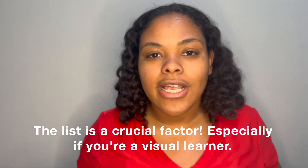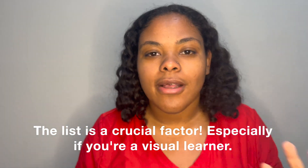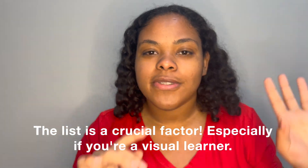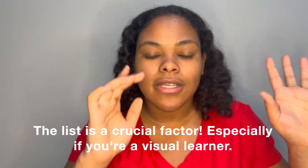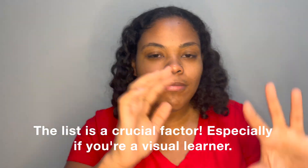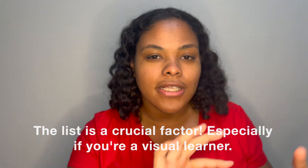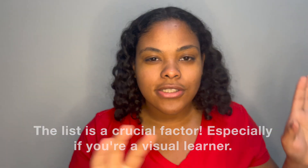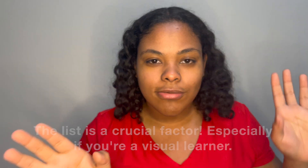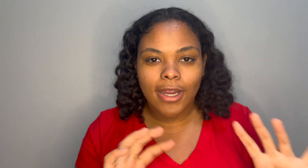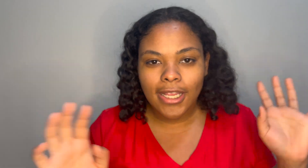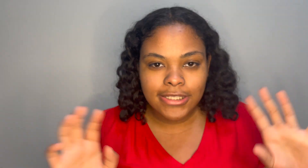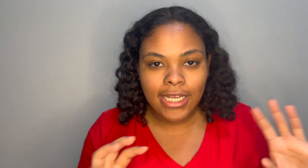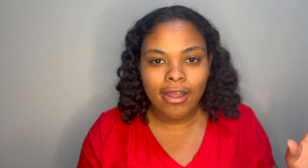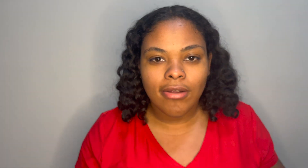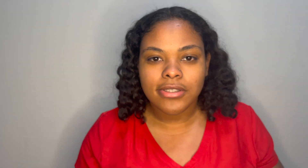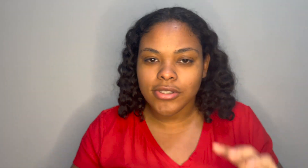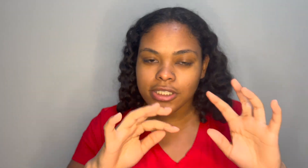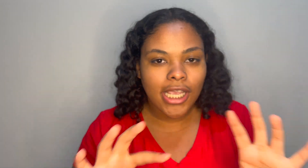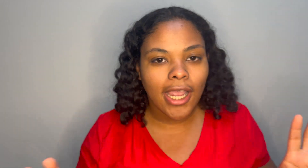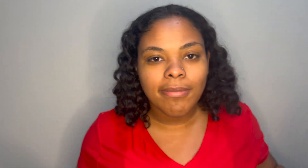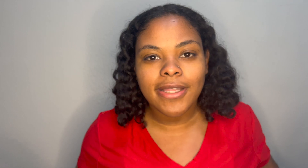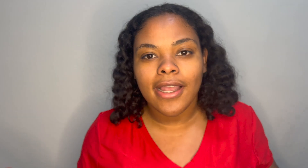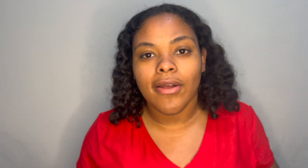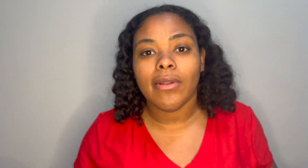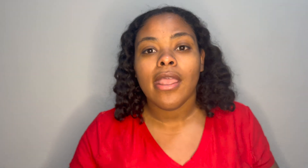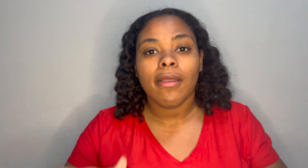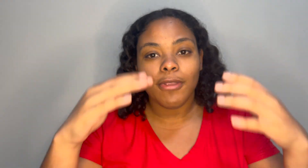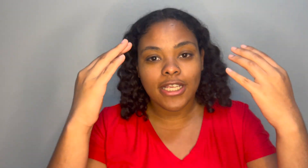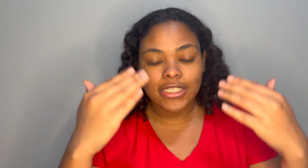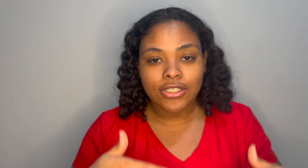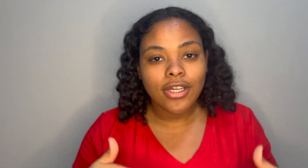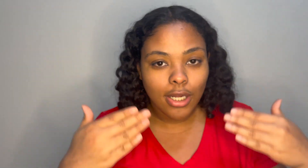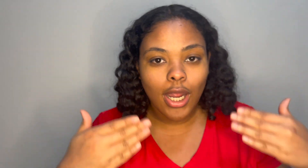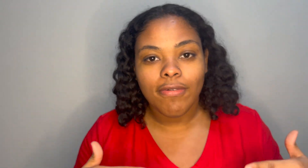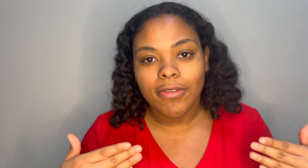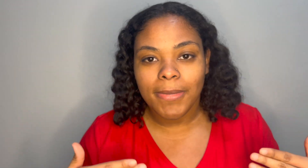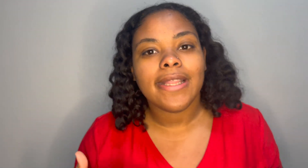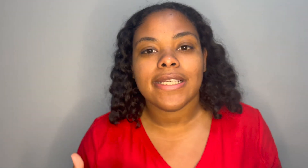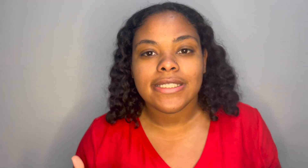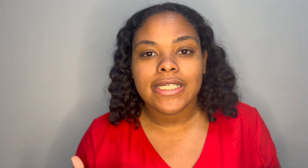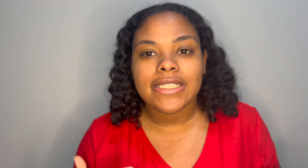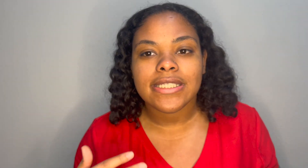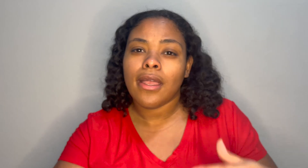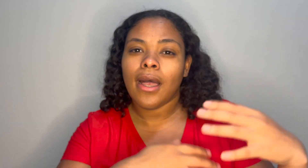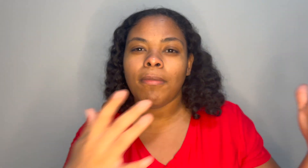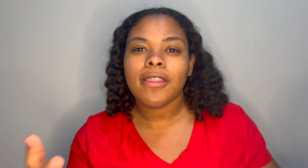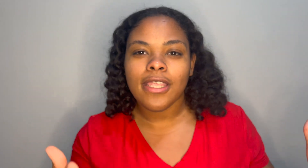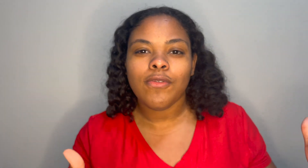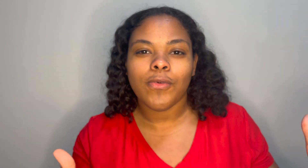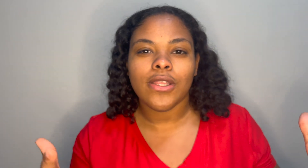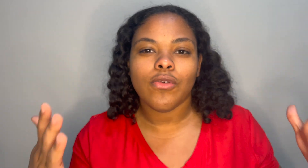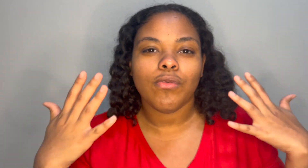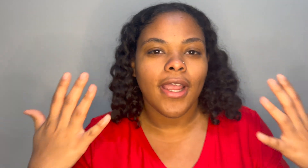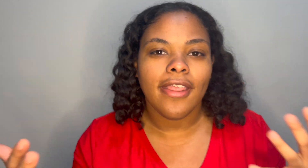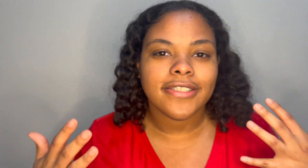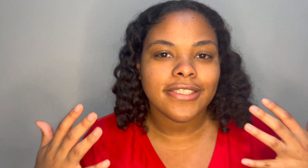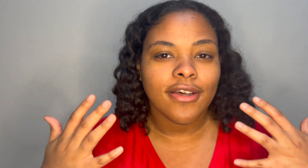something to write down or type down because you're gonna have to make this list i believe when you write stuff